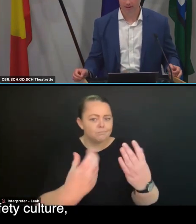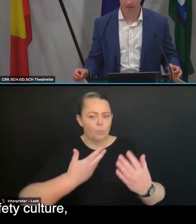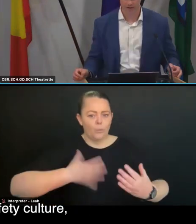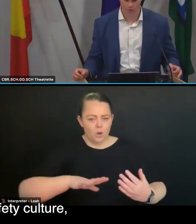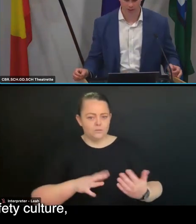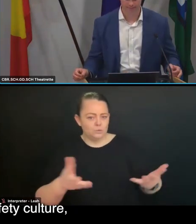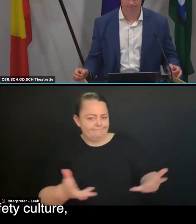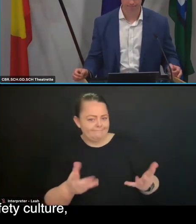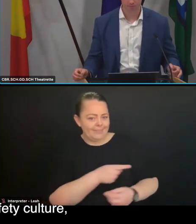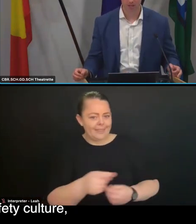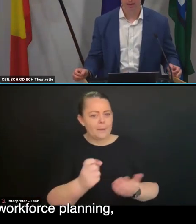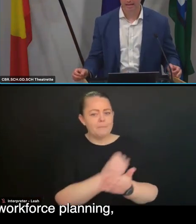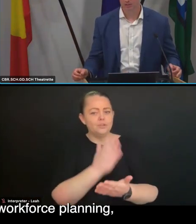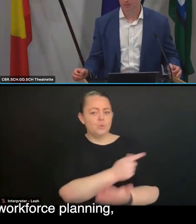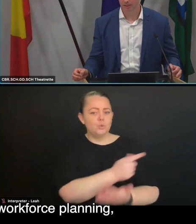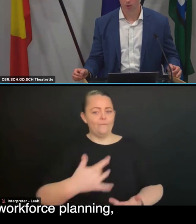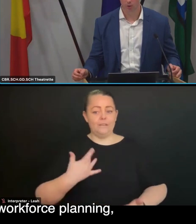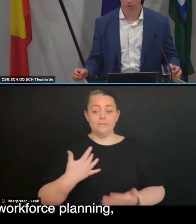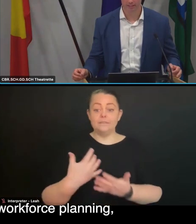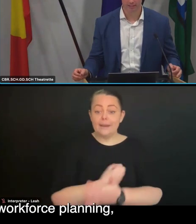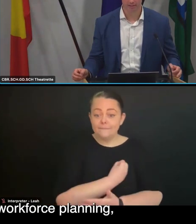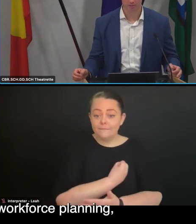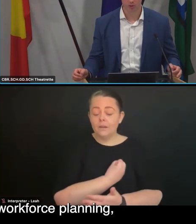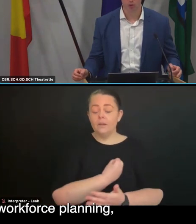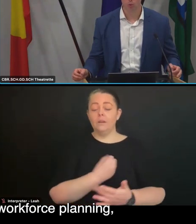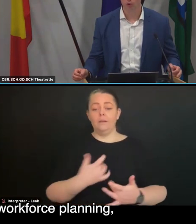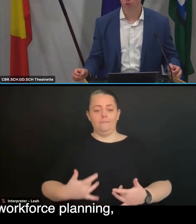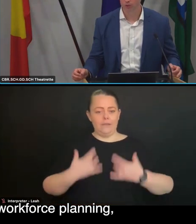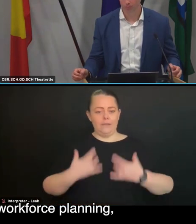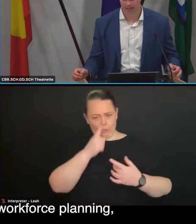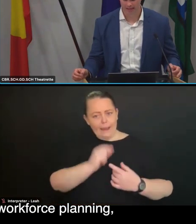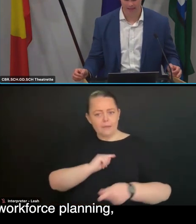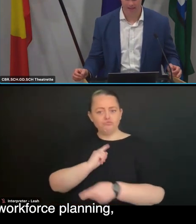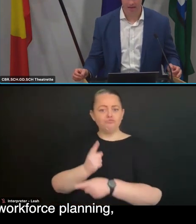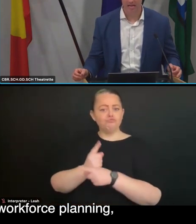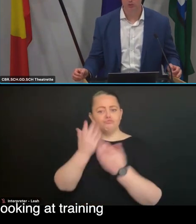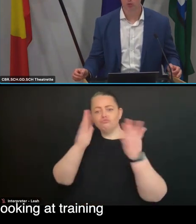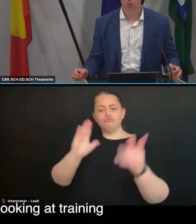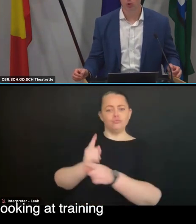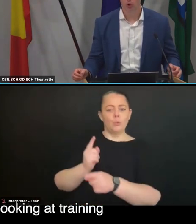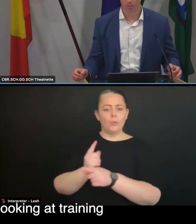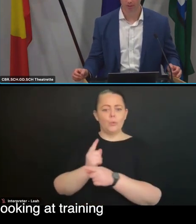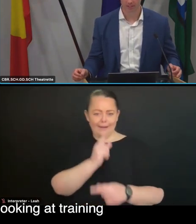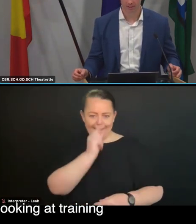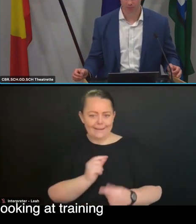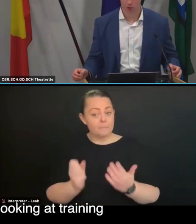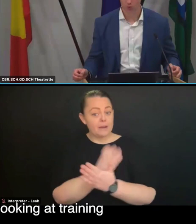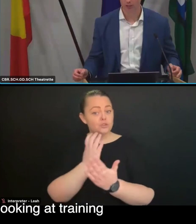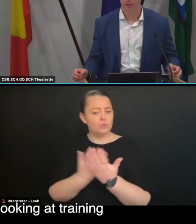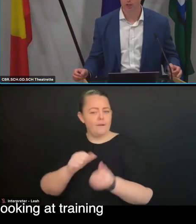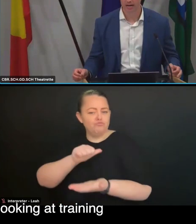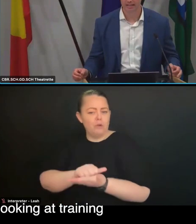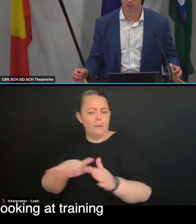quality and safety culture, accountability and quality systems, workforce planning, as well as worker competency.